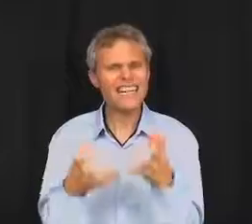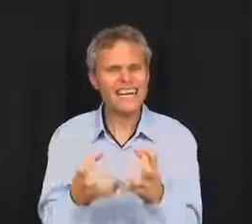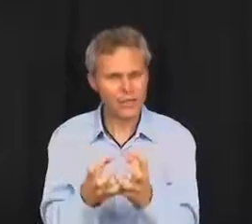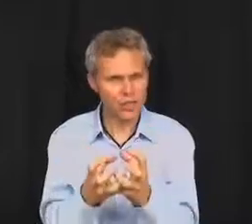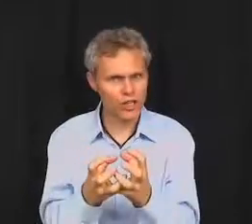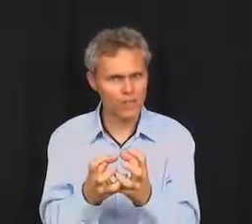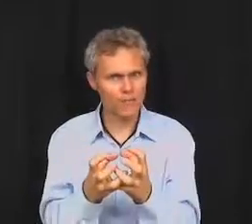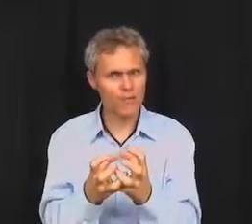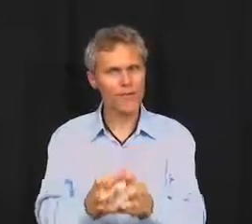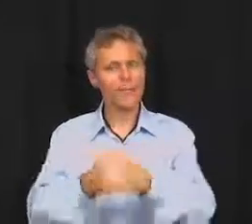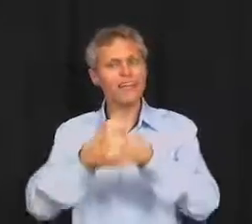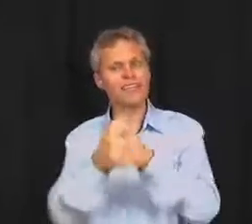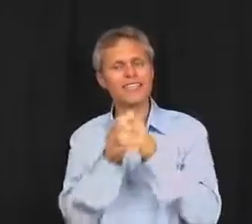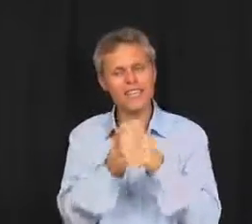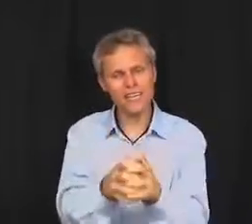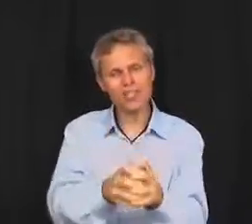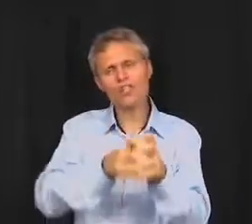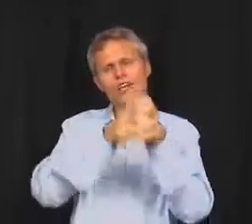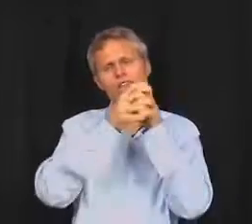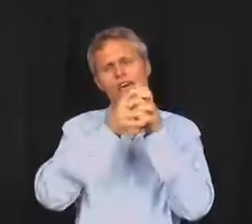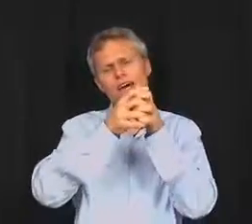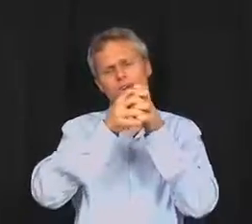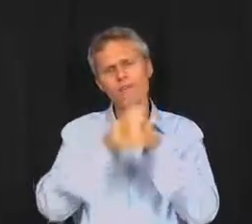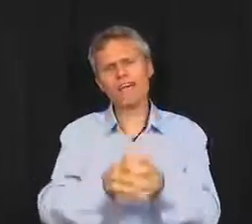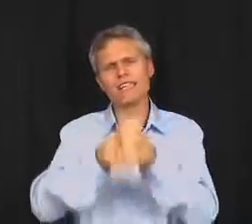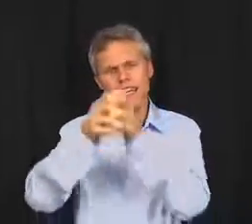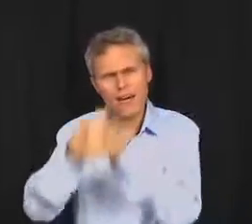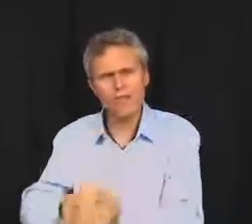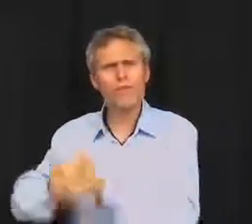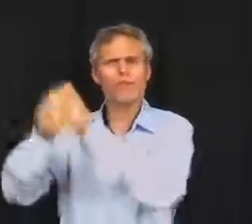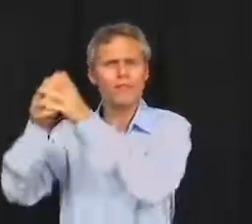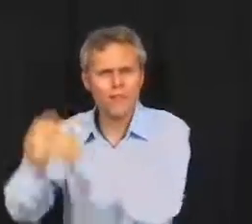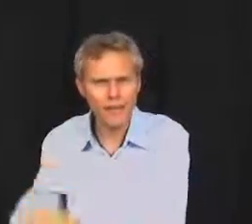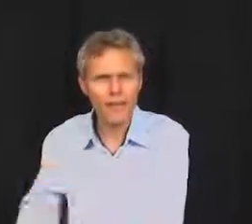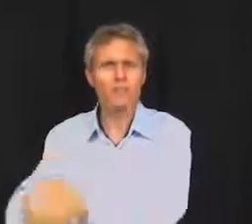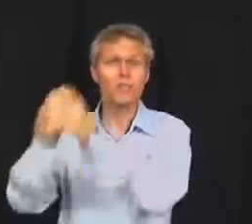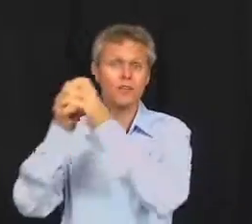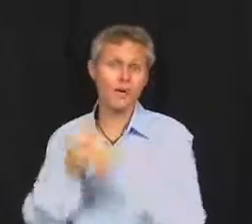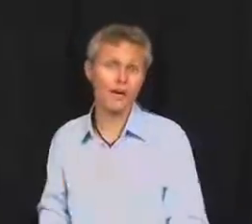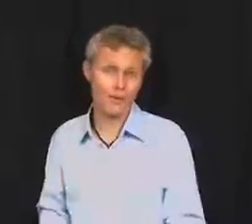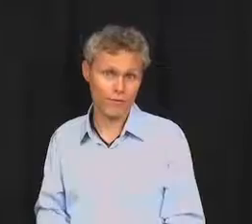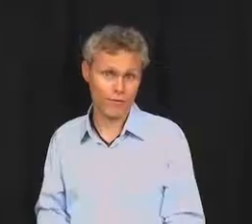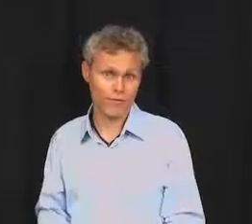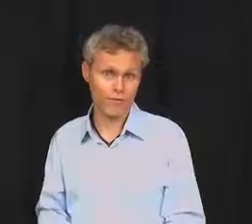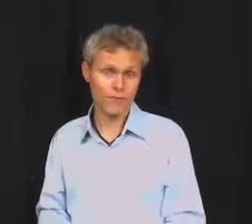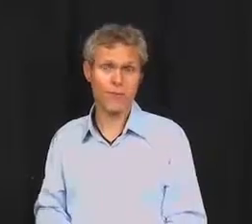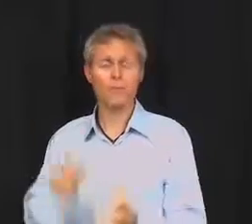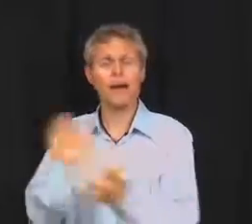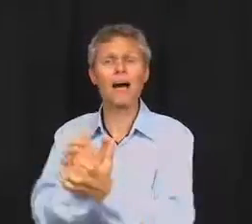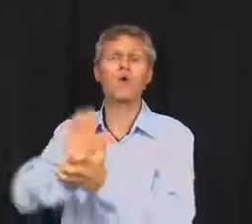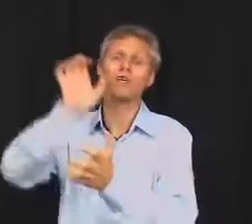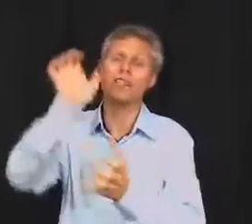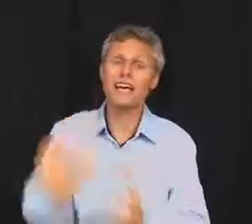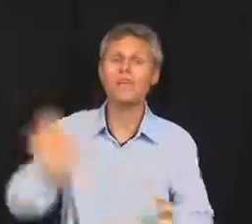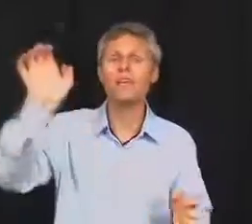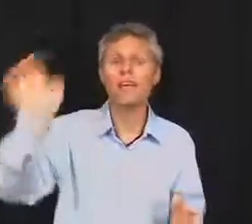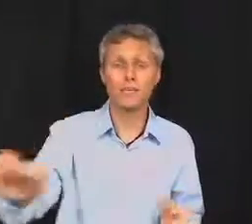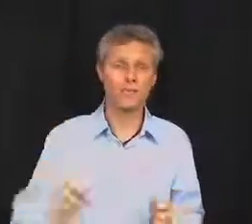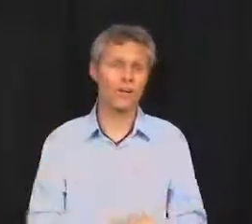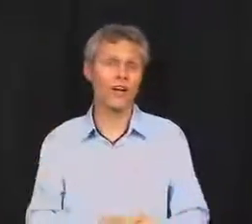the engine. Right? That's the engine that affects everything else in your life. It powers everything else in your